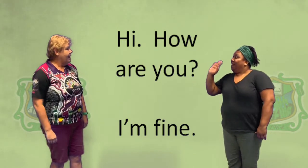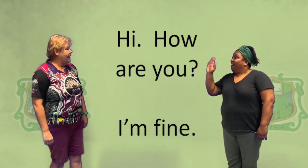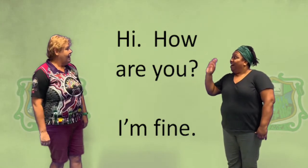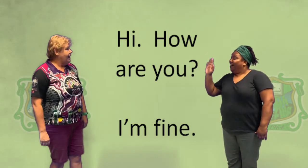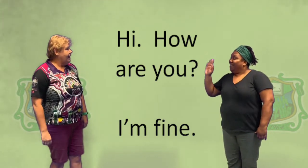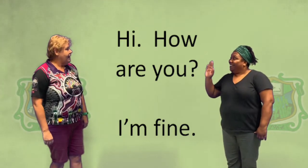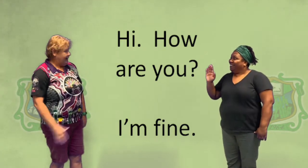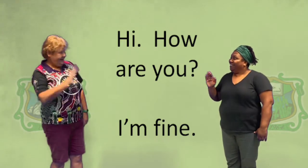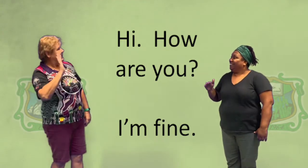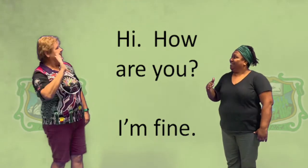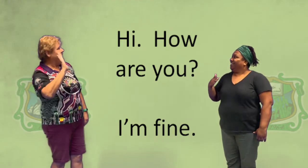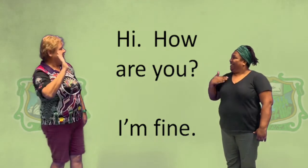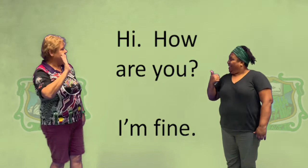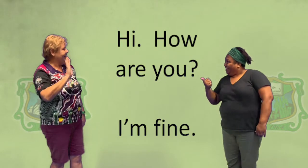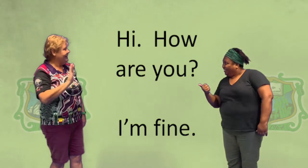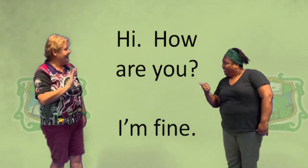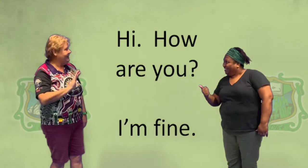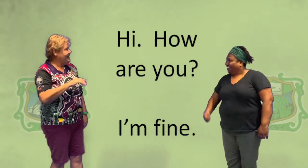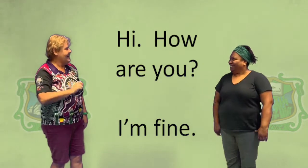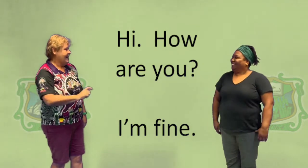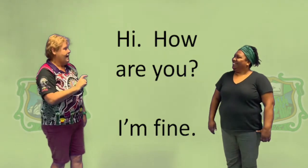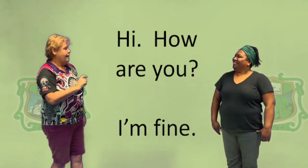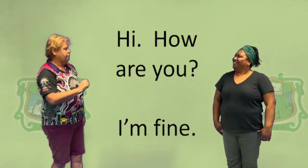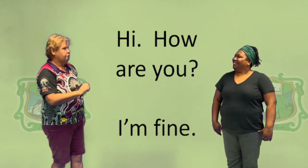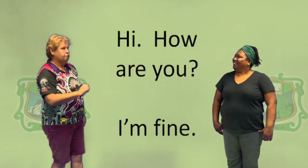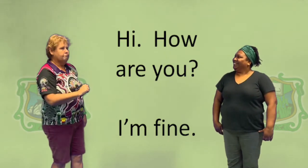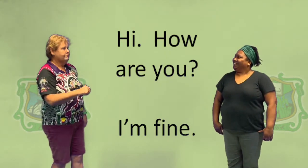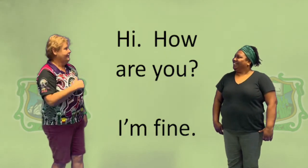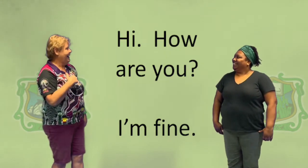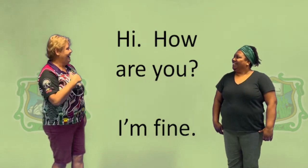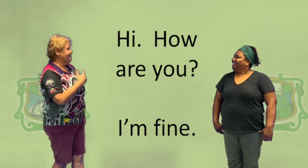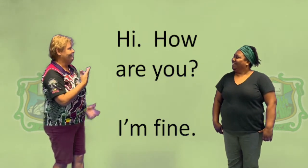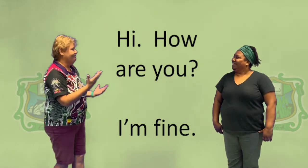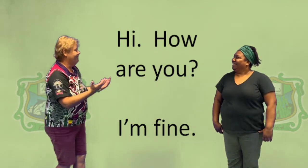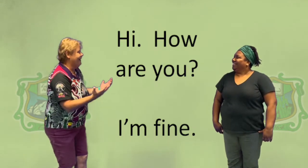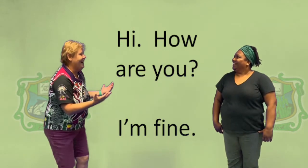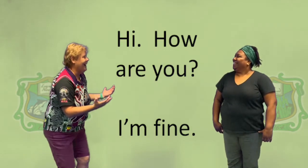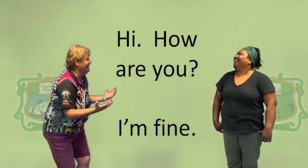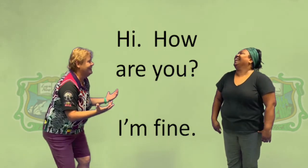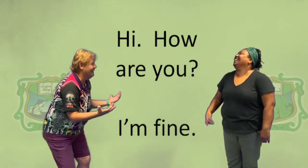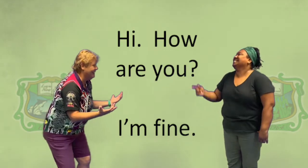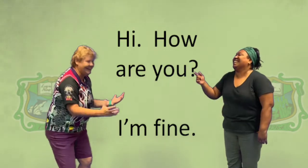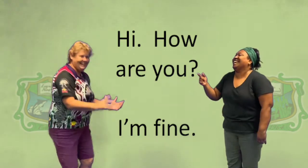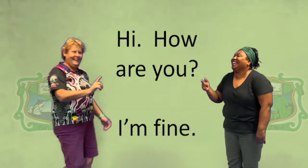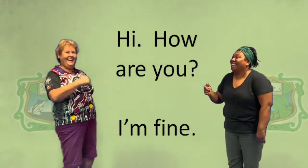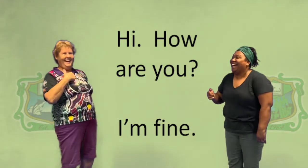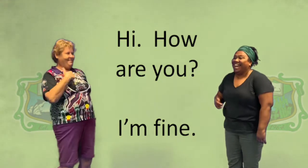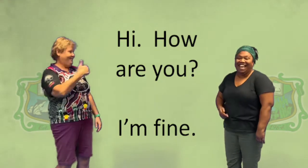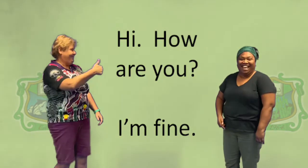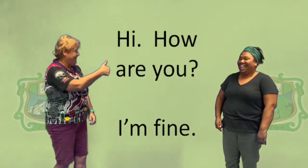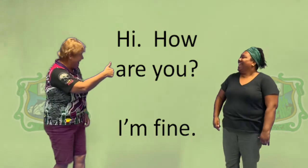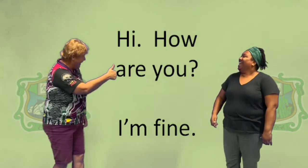Hi. Hi. How are you? I'm fine. I'm fine.